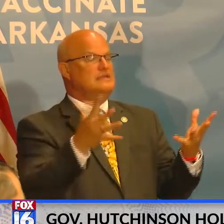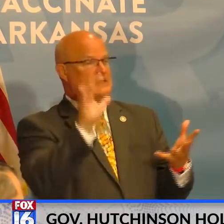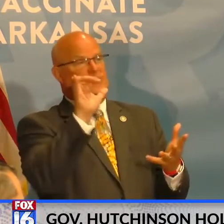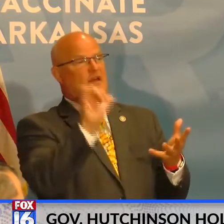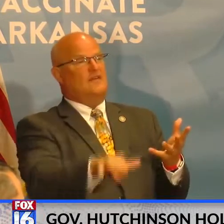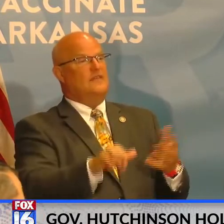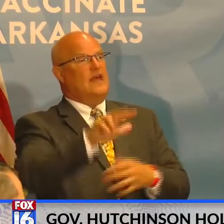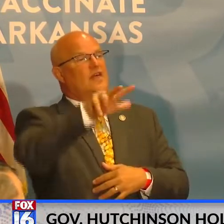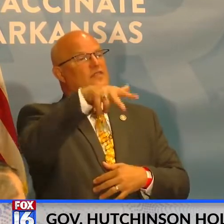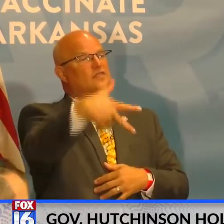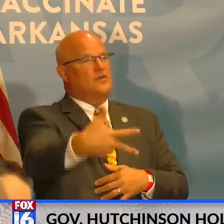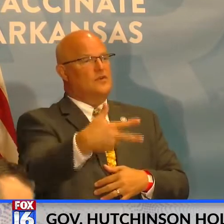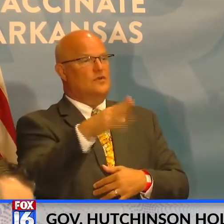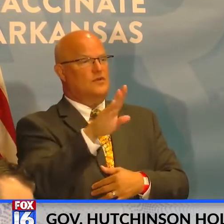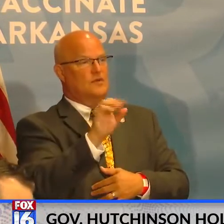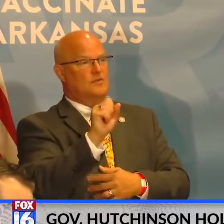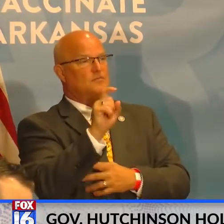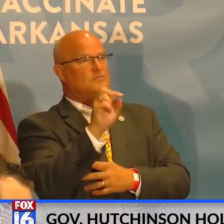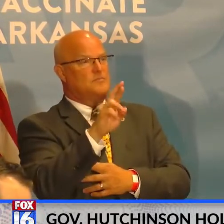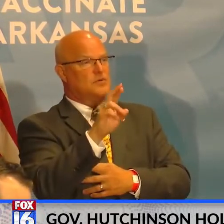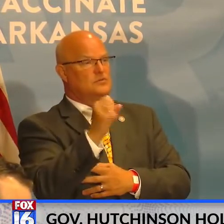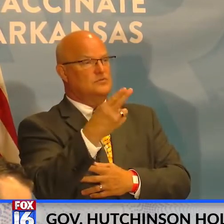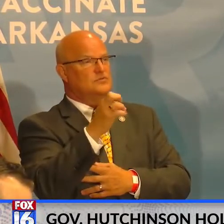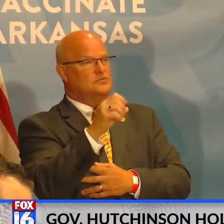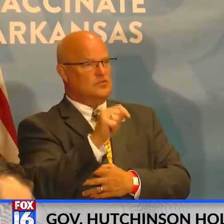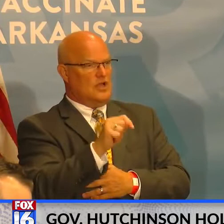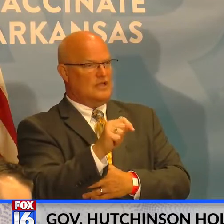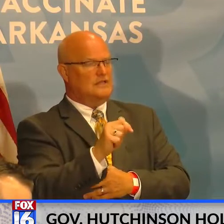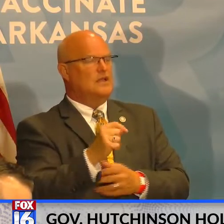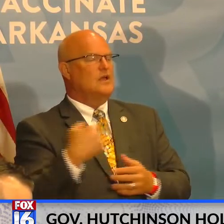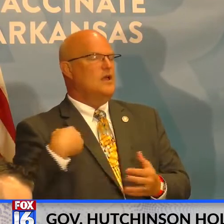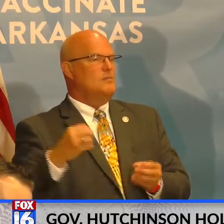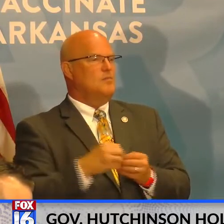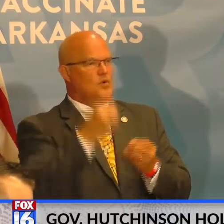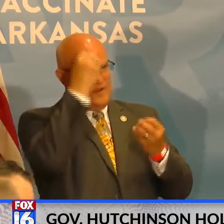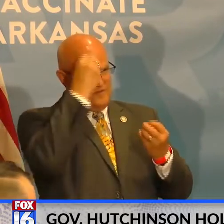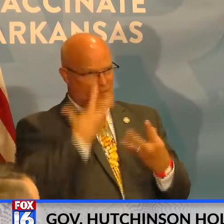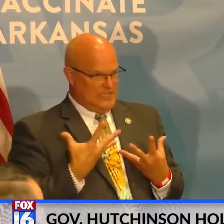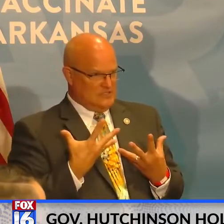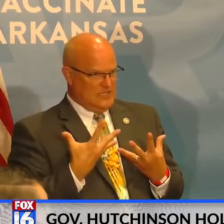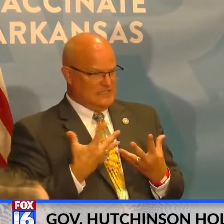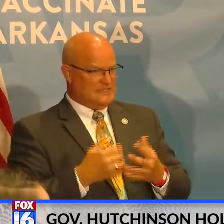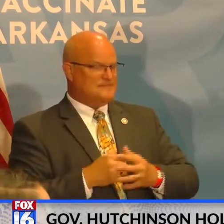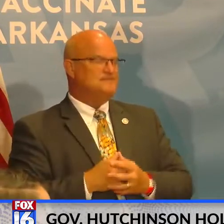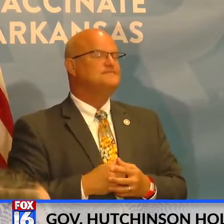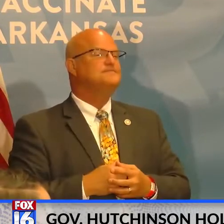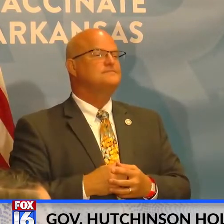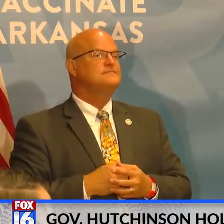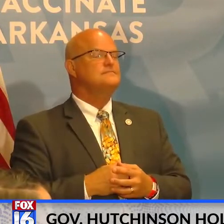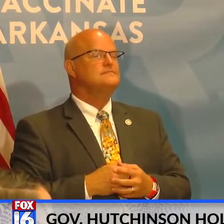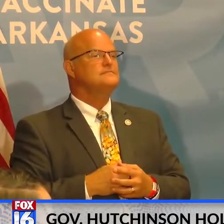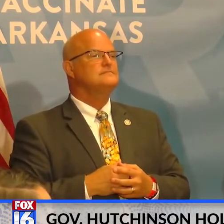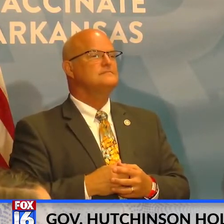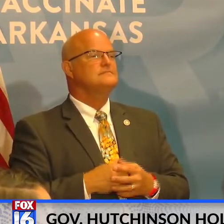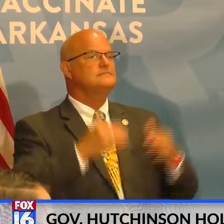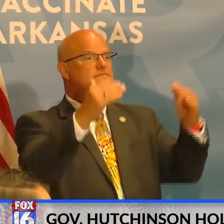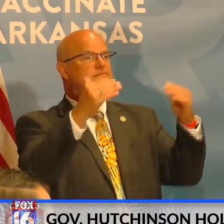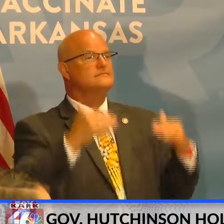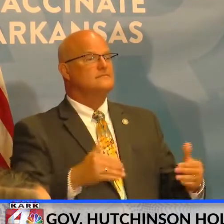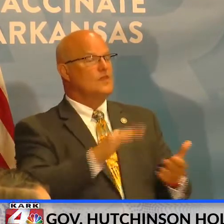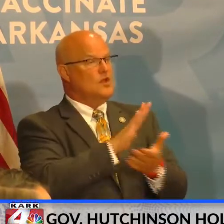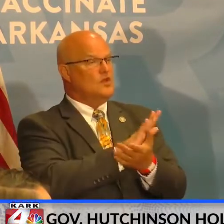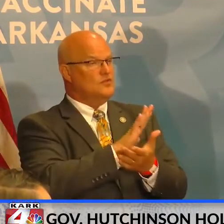third booster shot as we get more information. And then let me go to our school